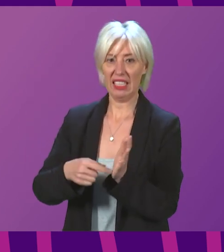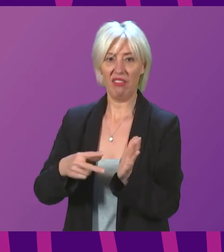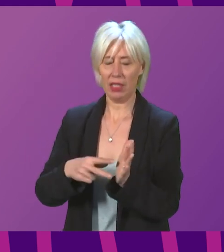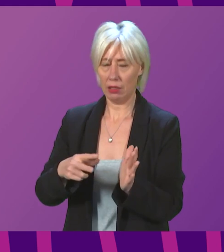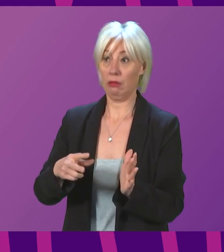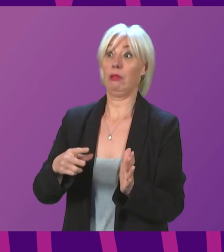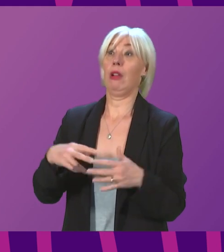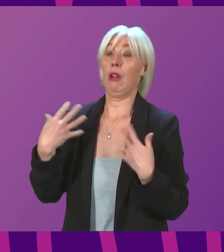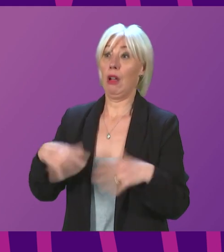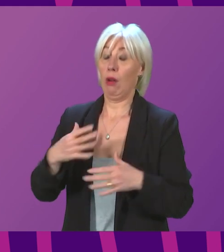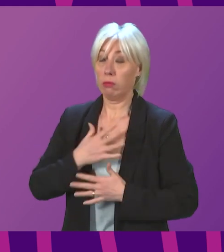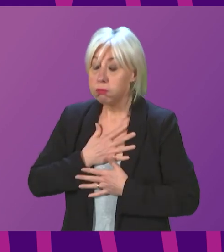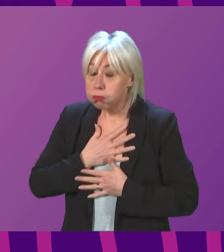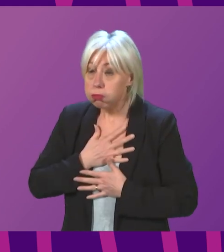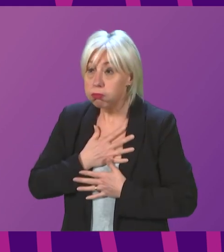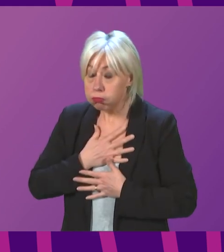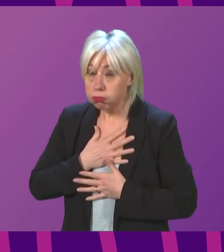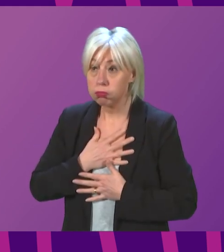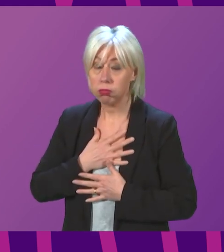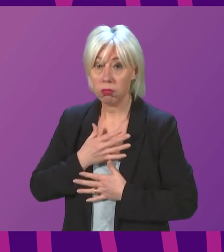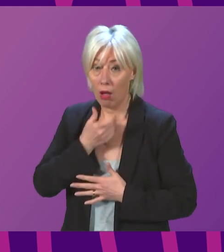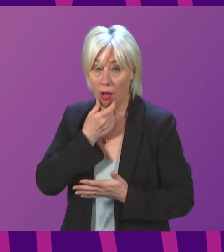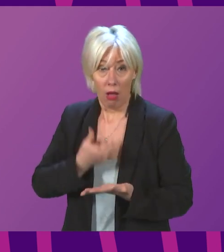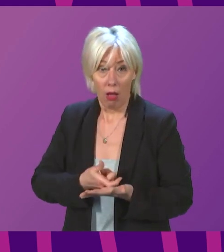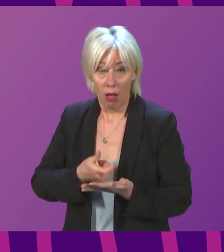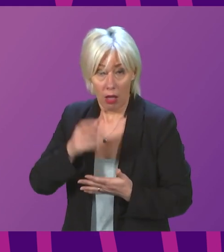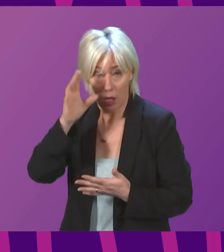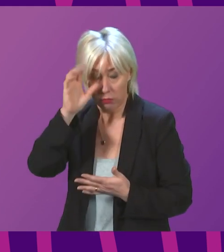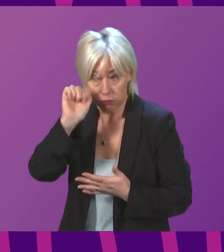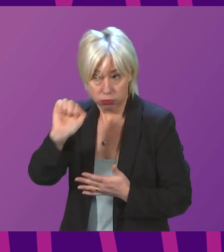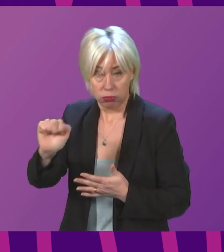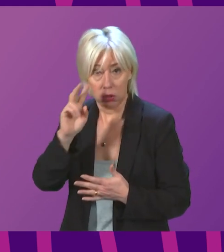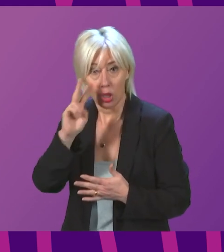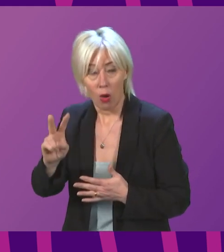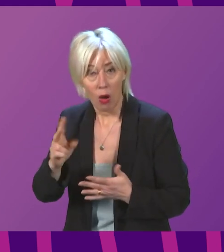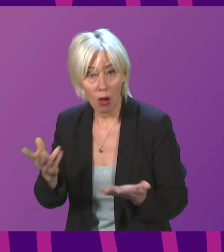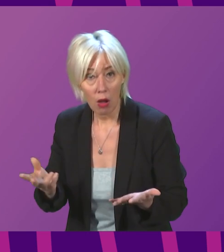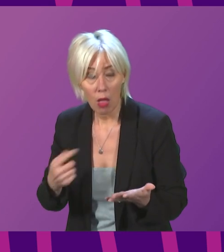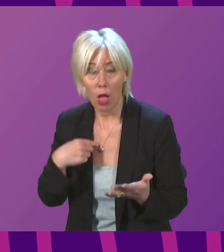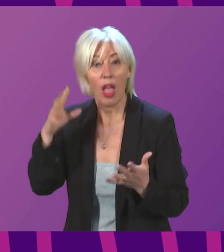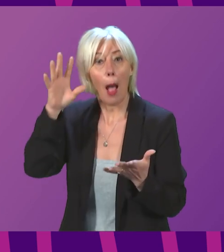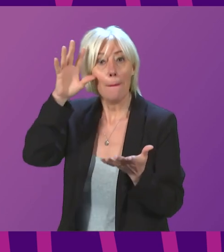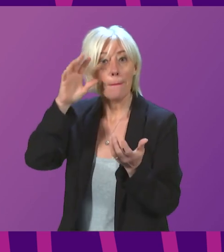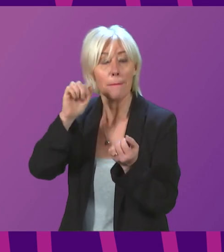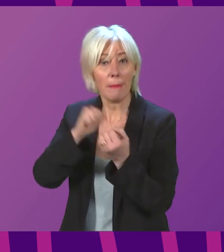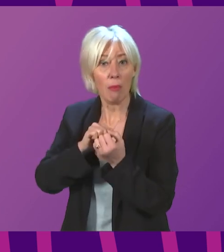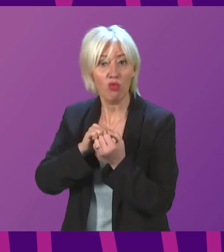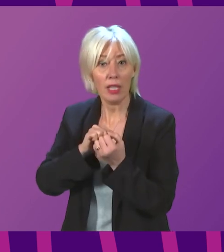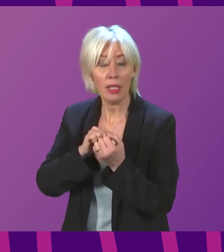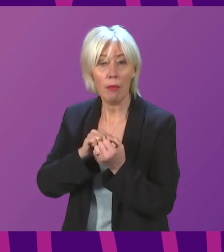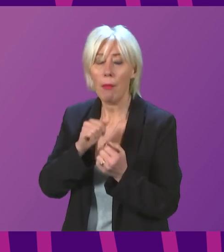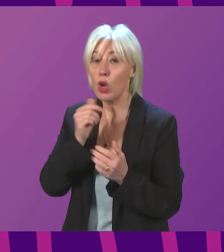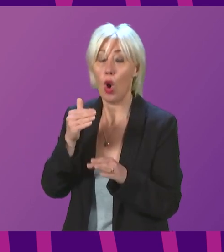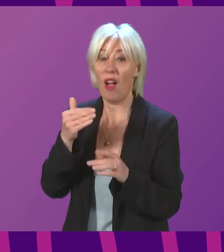just being utterly horrified by the scenes that were unfolding. And I don't think those memories, for those of us who were not